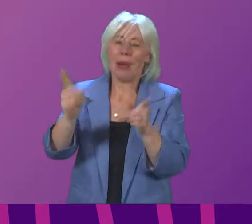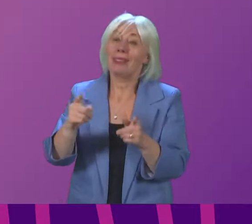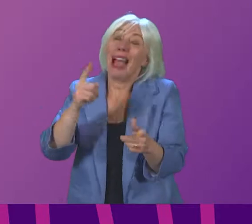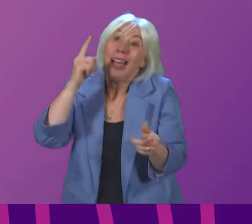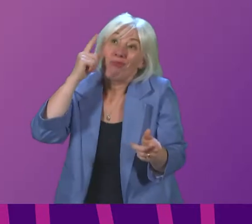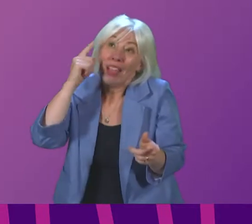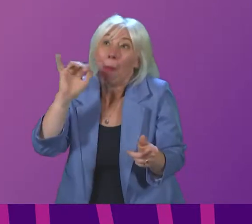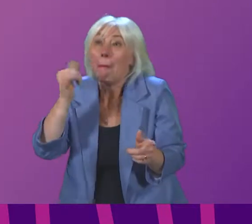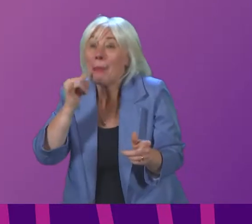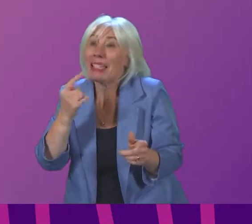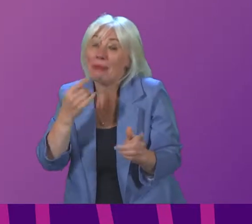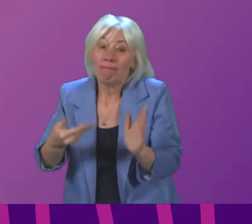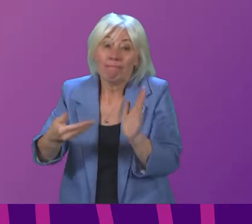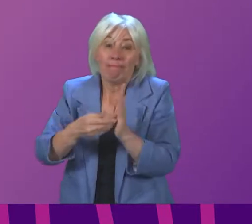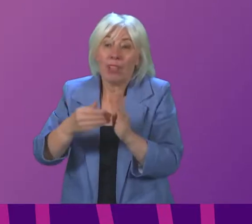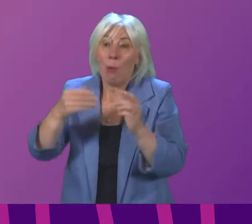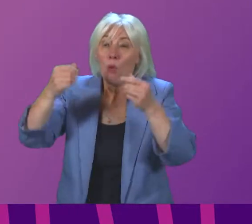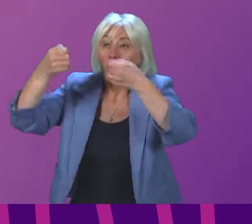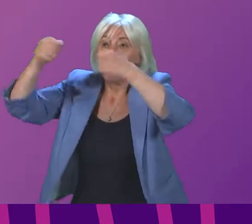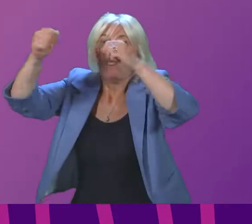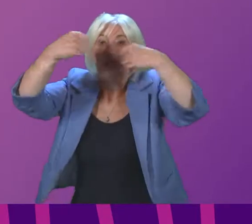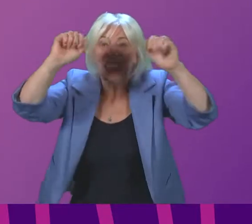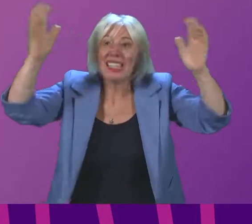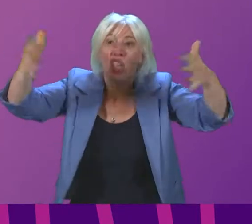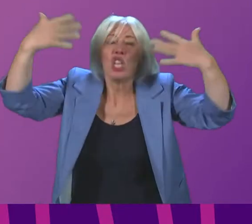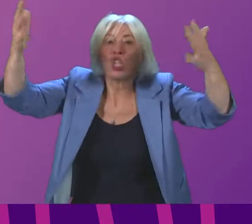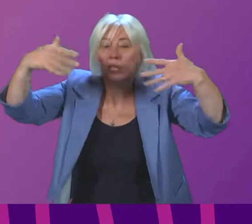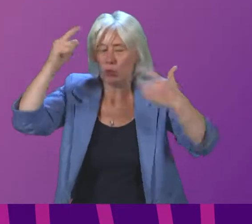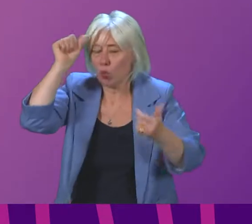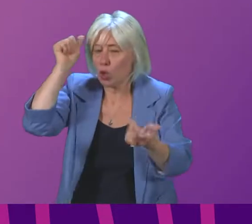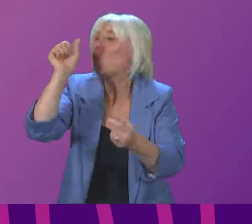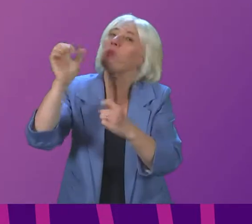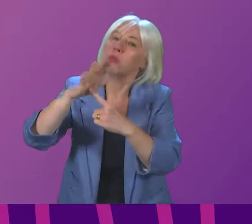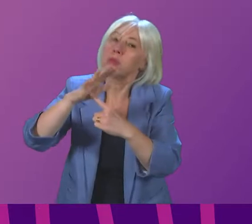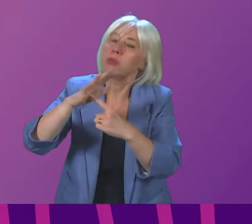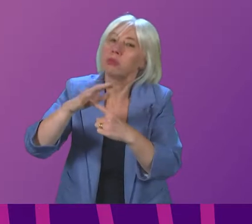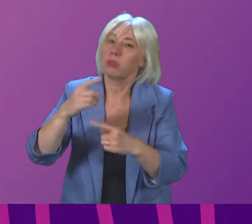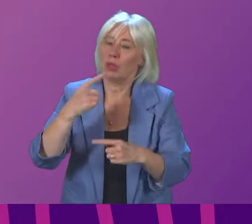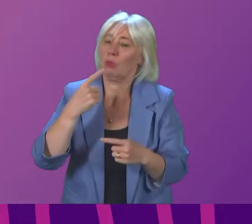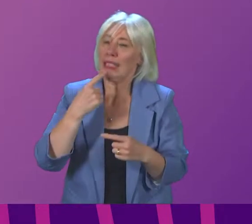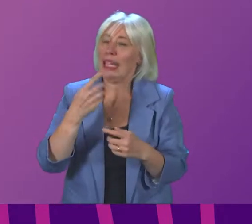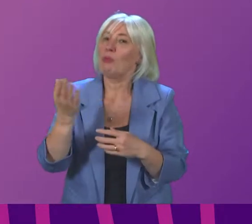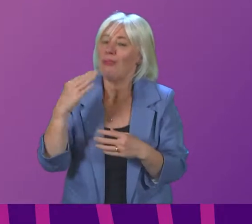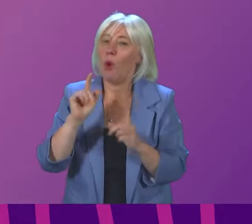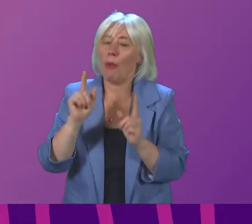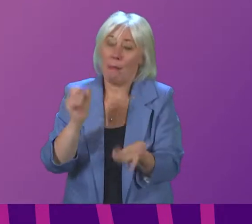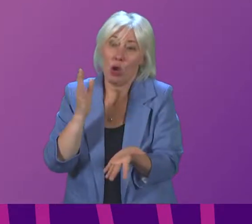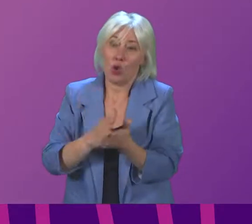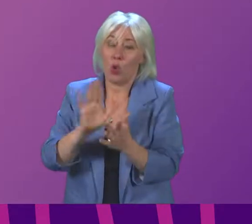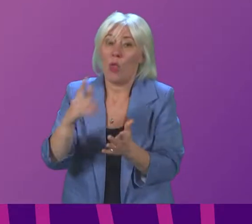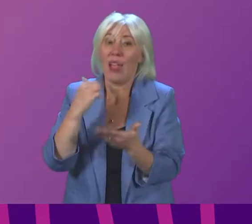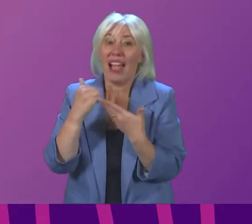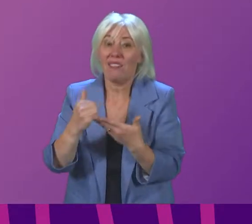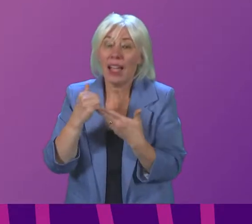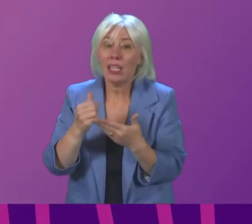include further advice on ventilation, for example, because we know how important that is. As I said earlier on, we will ensure that that advice is with